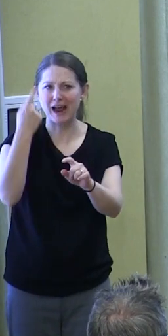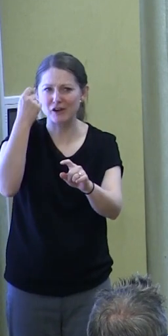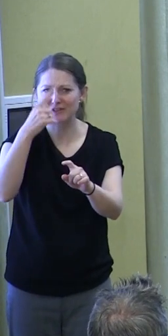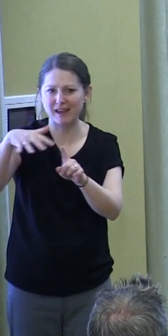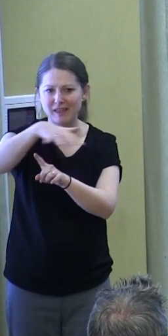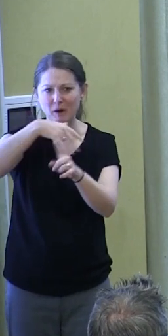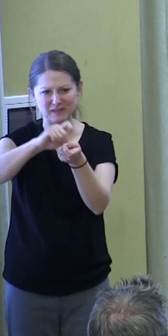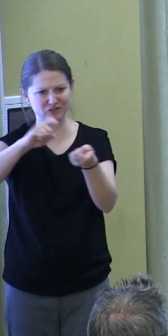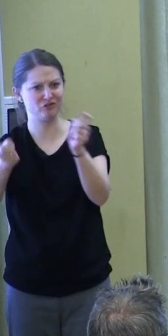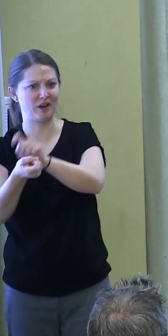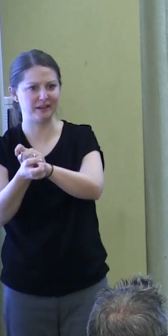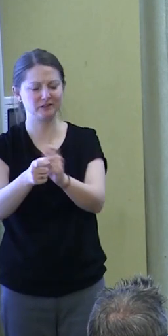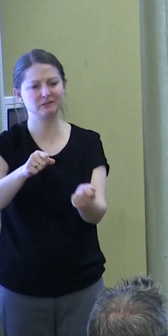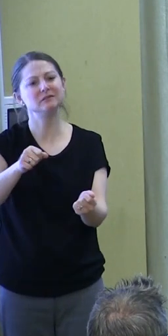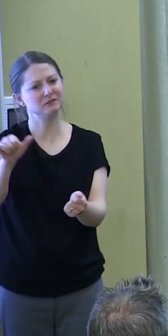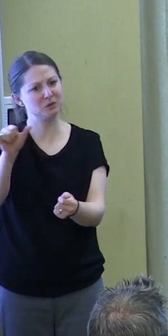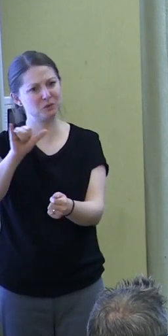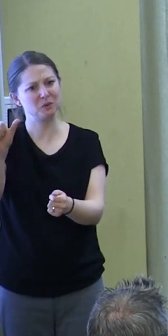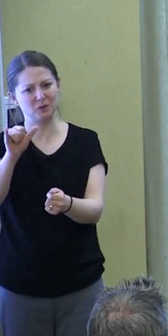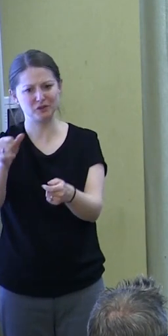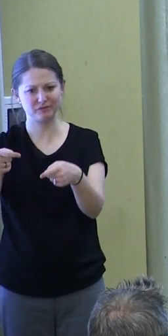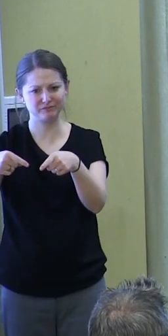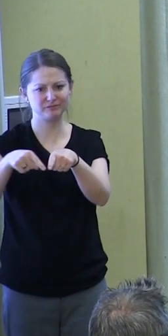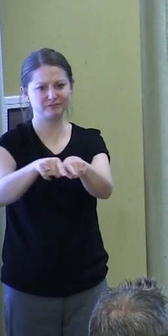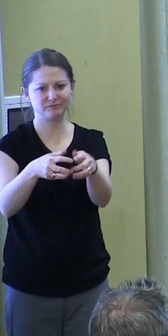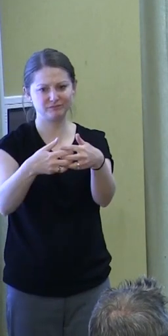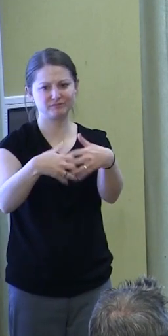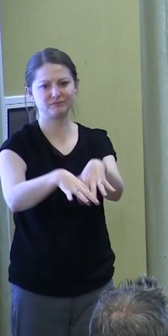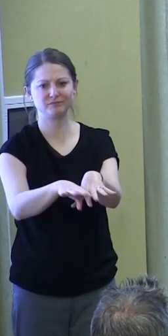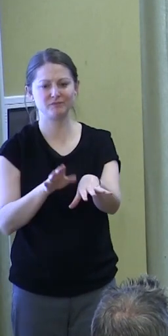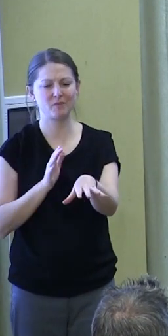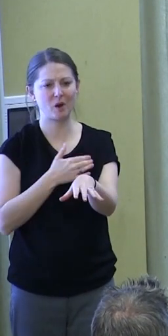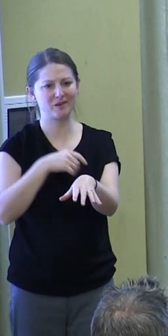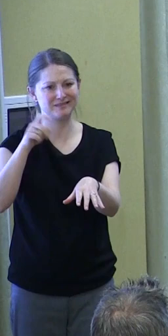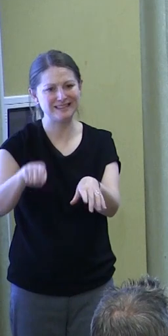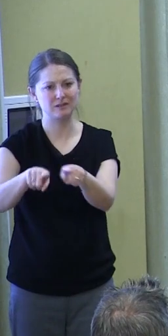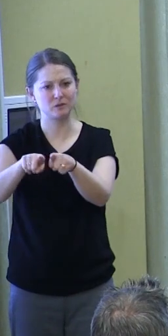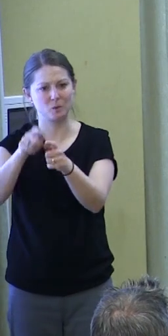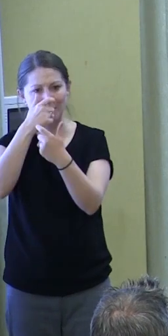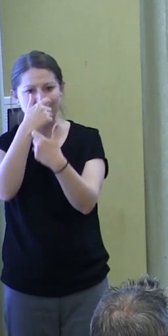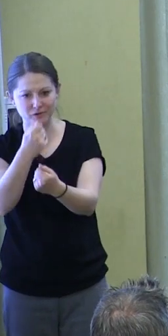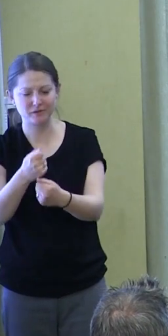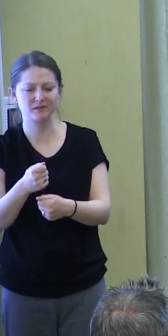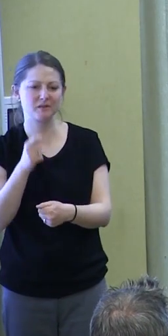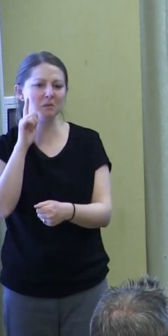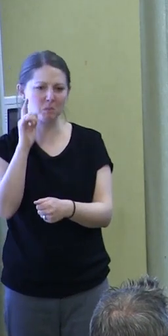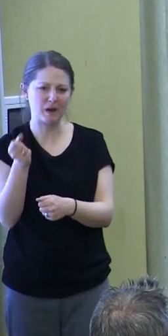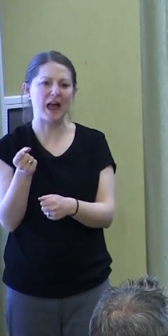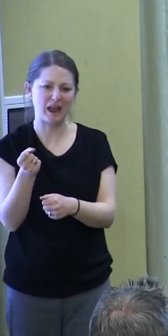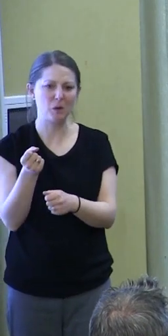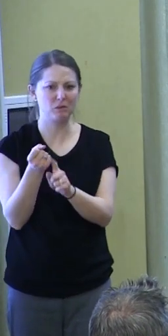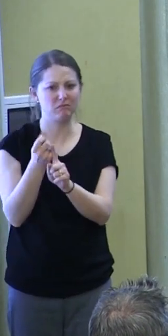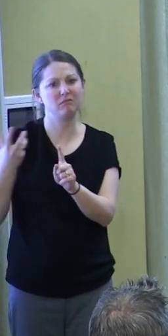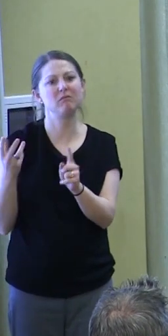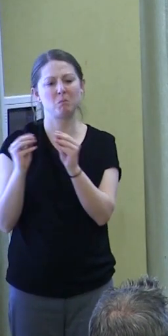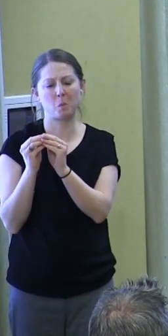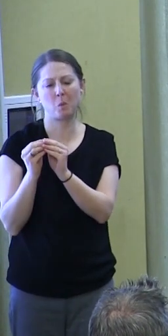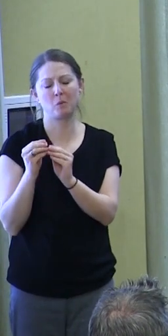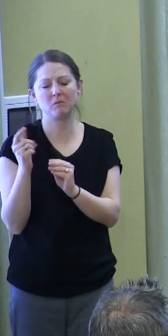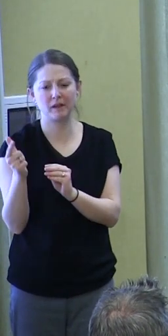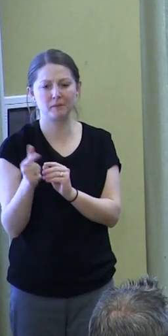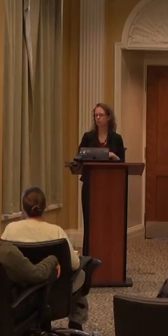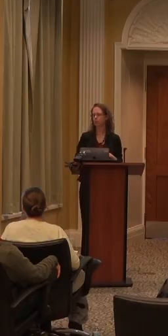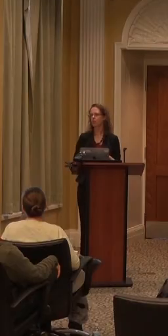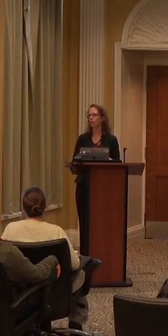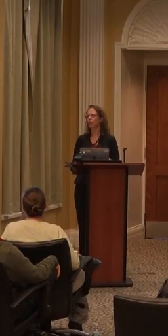environments to better align with our needs and our interests. I want to say a bit more about each of those parts. Let me start with inquiry.